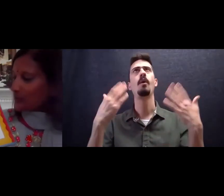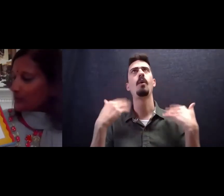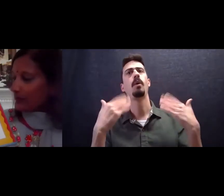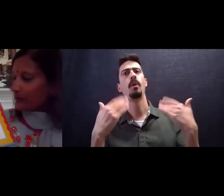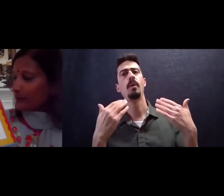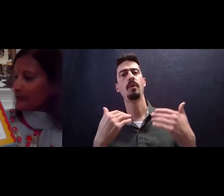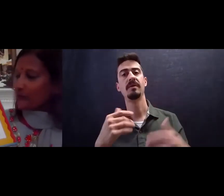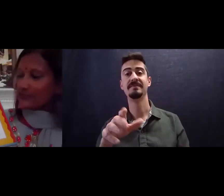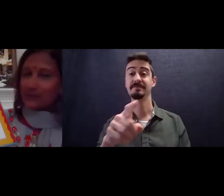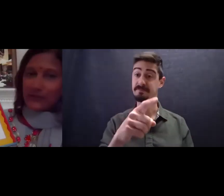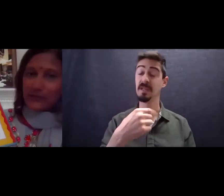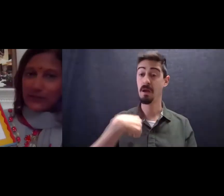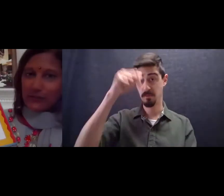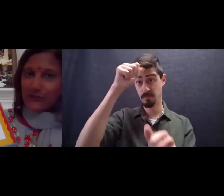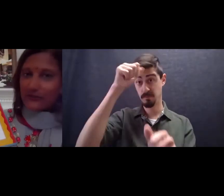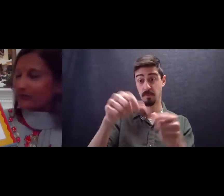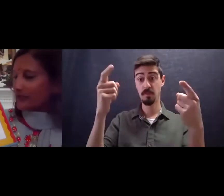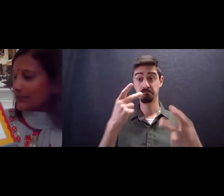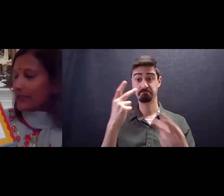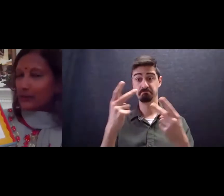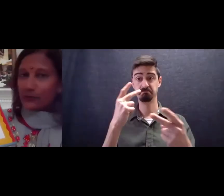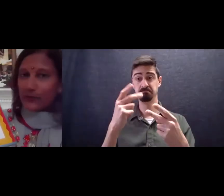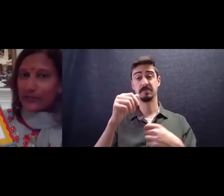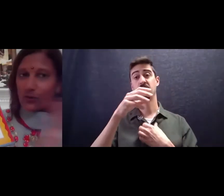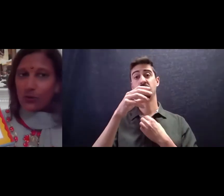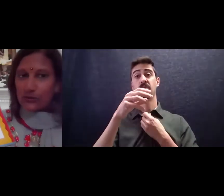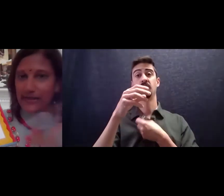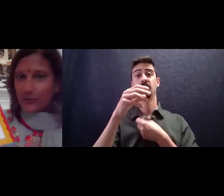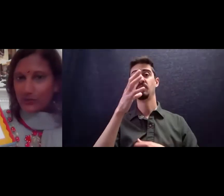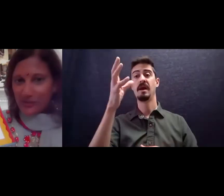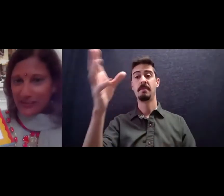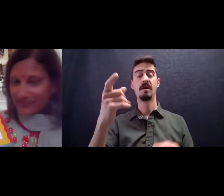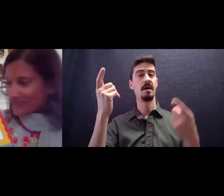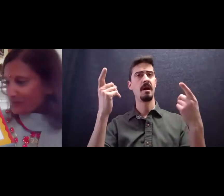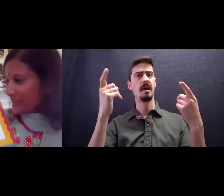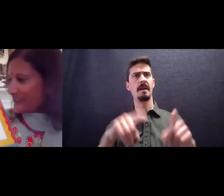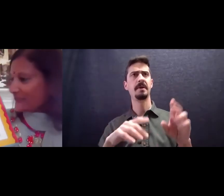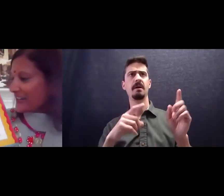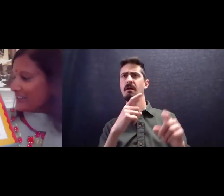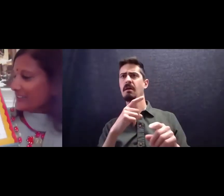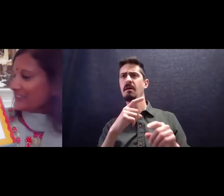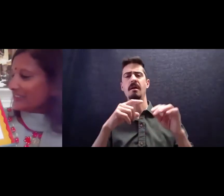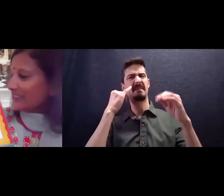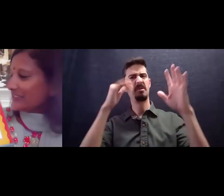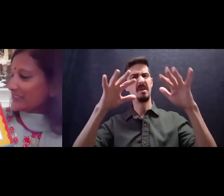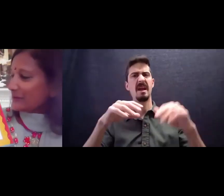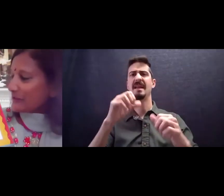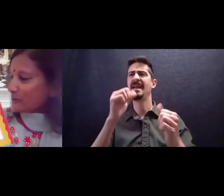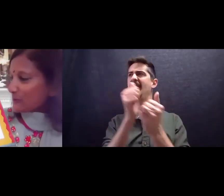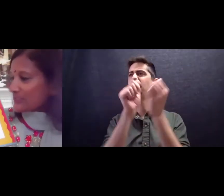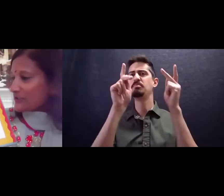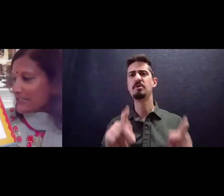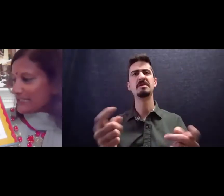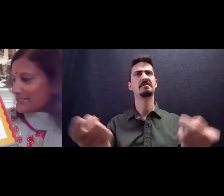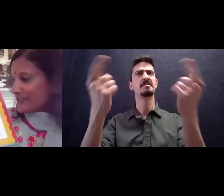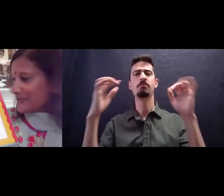remember whenever we would go visit my grandmother and it would rain the whole town would come out to play in the rain everyone